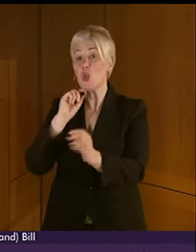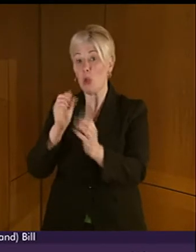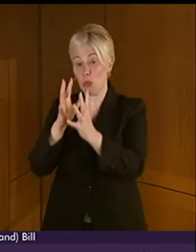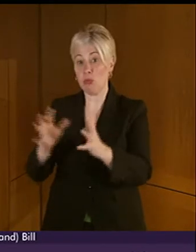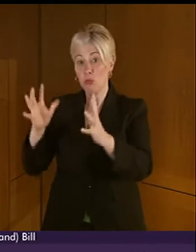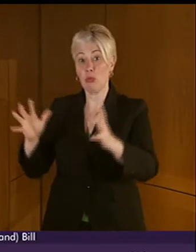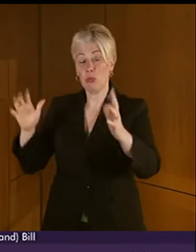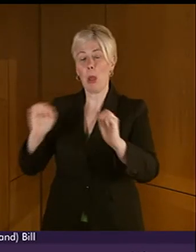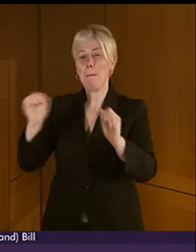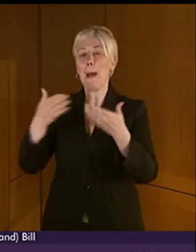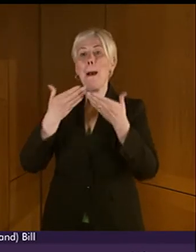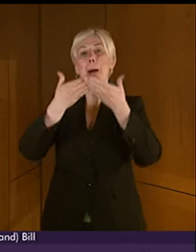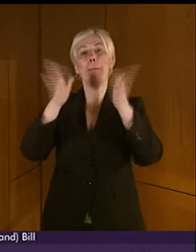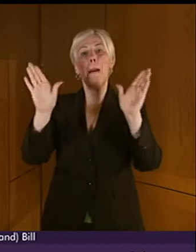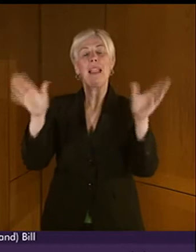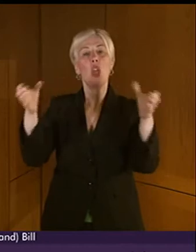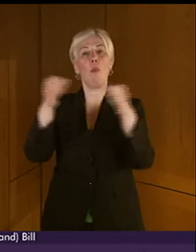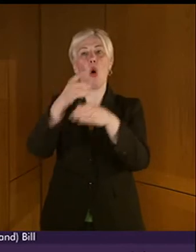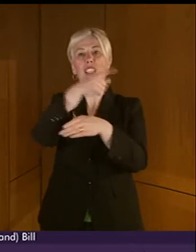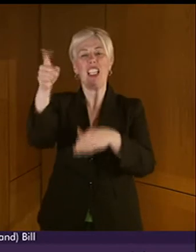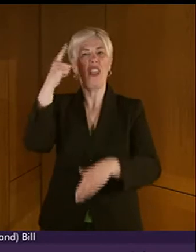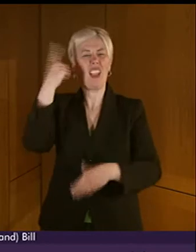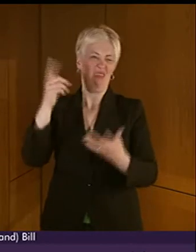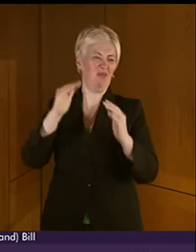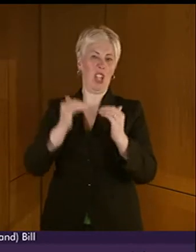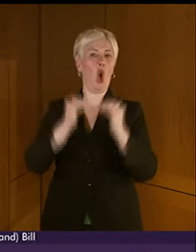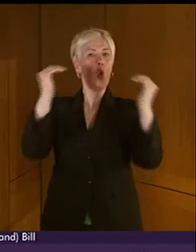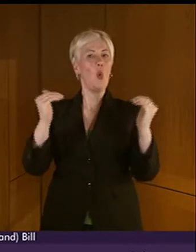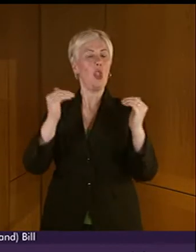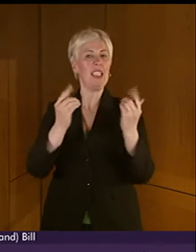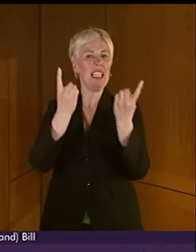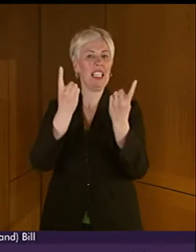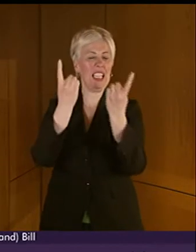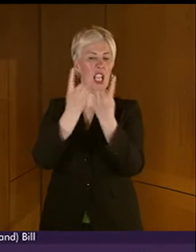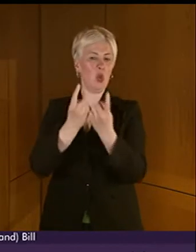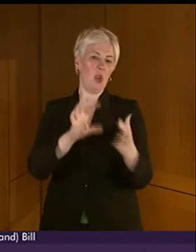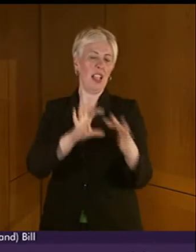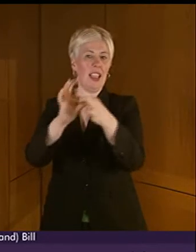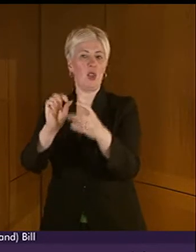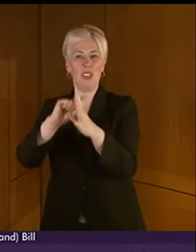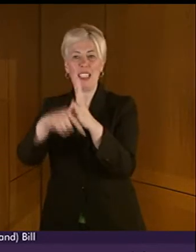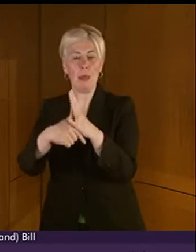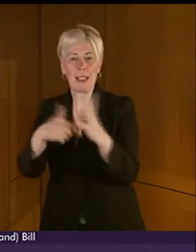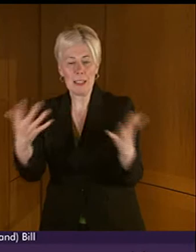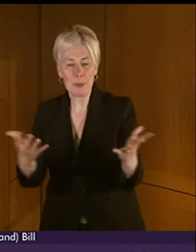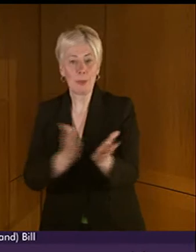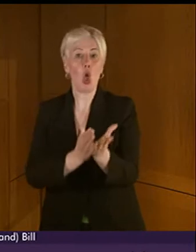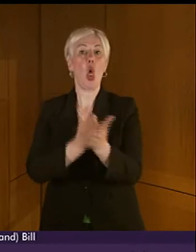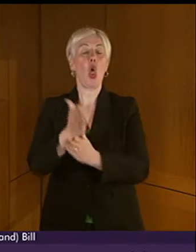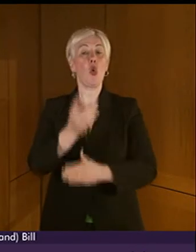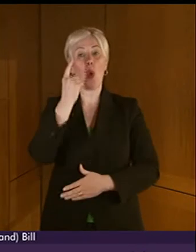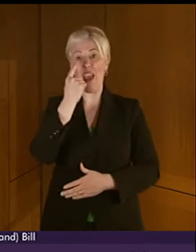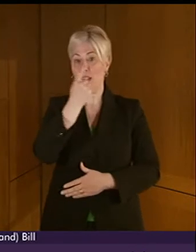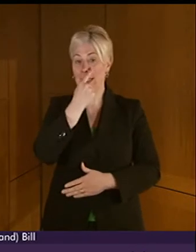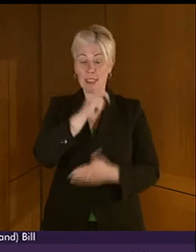public bodies, they may see this Bill as an equality issue based on disability. Many times during evidence, both verbal and